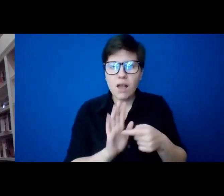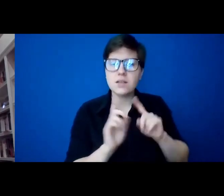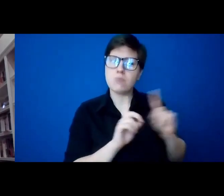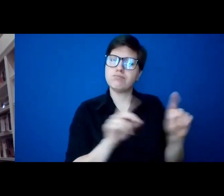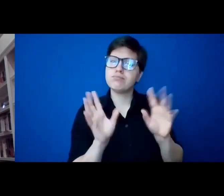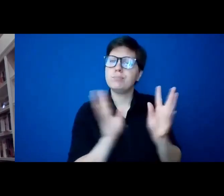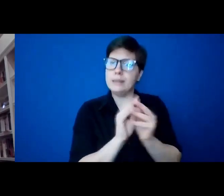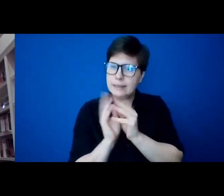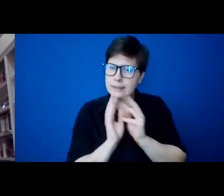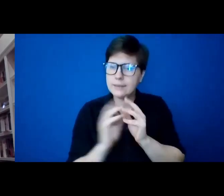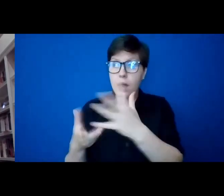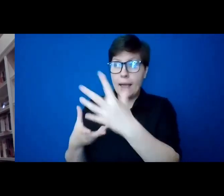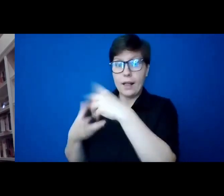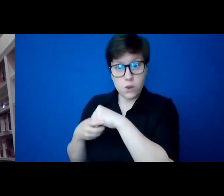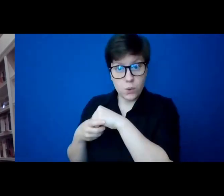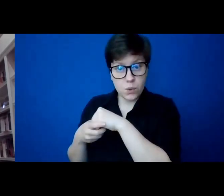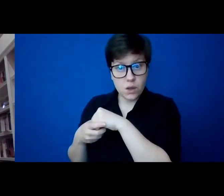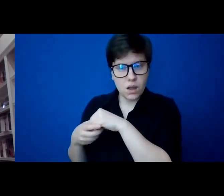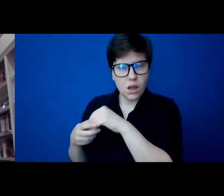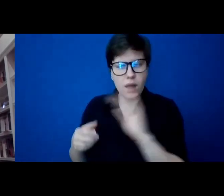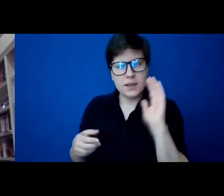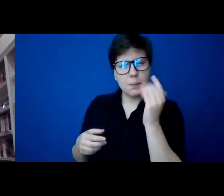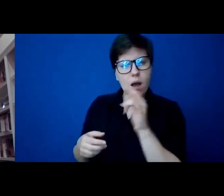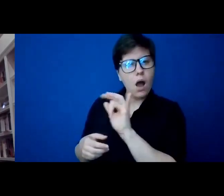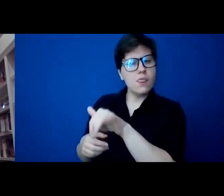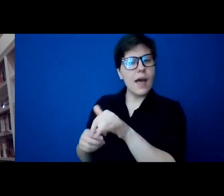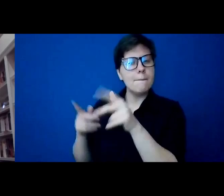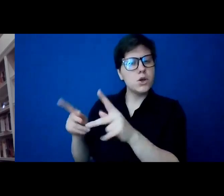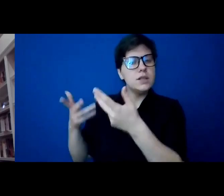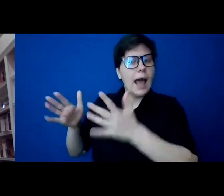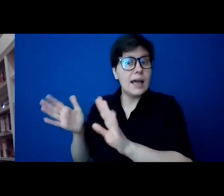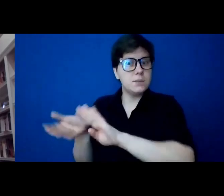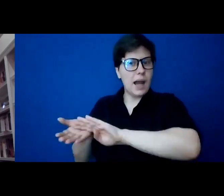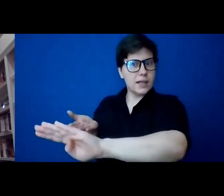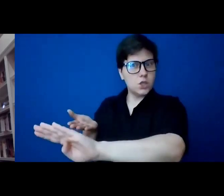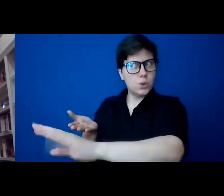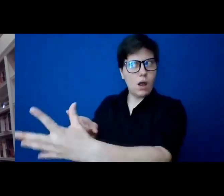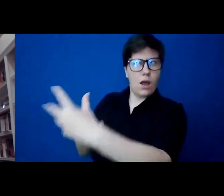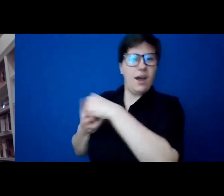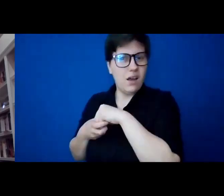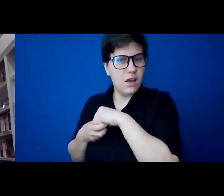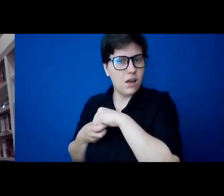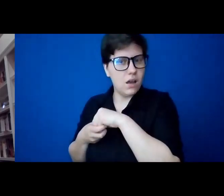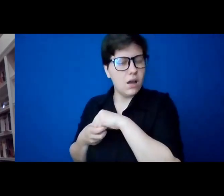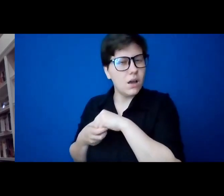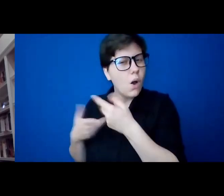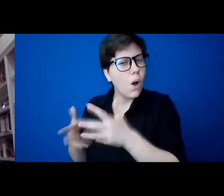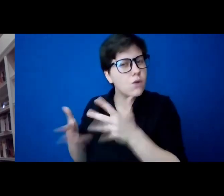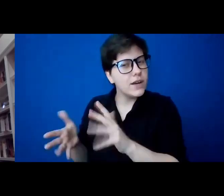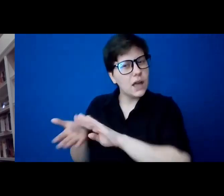when you include someone, it presumes that's a person who's been excluded. So there's already a category.